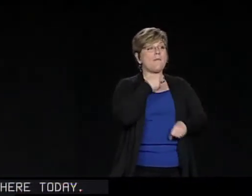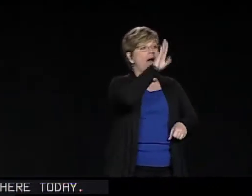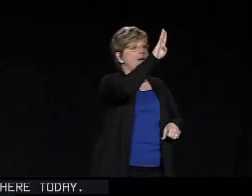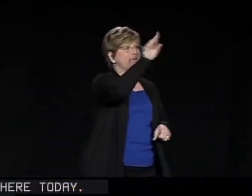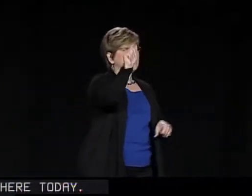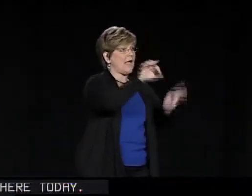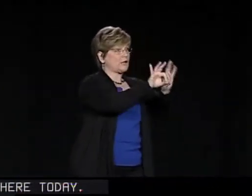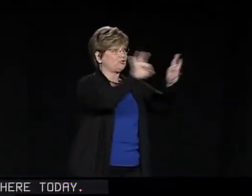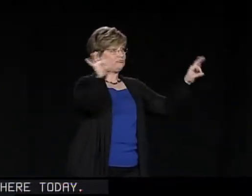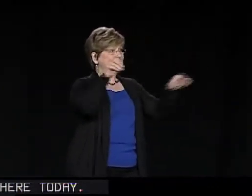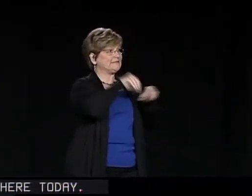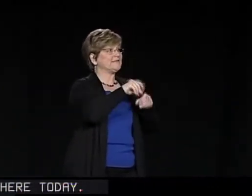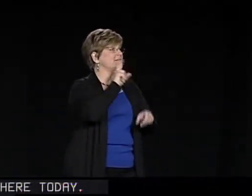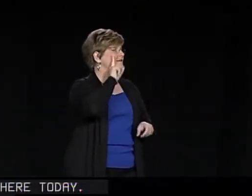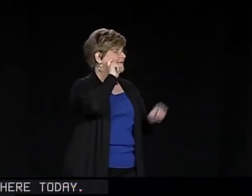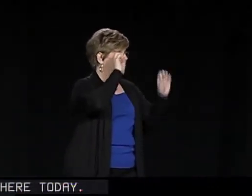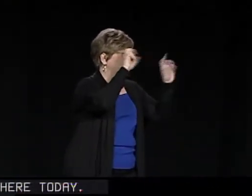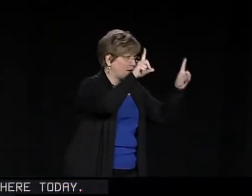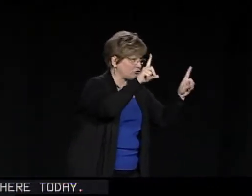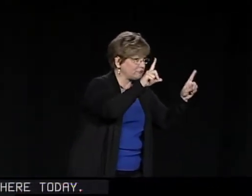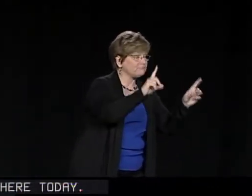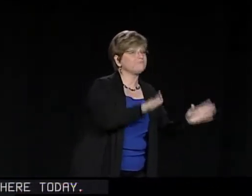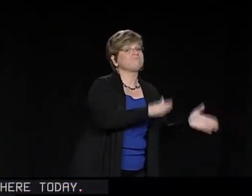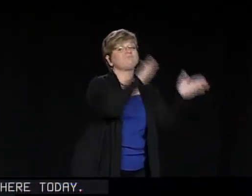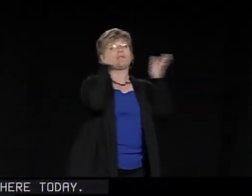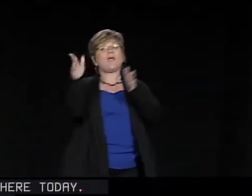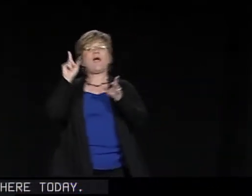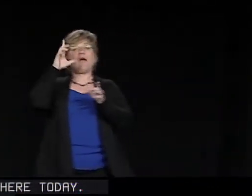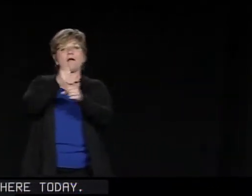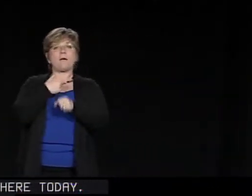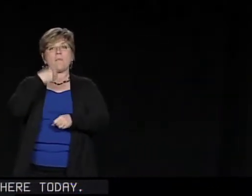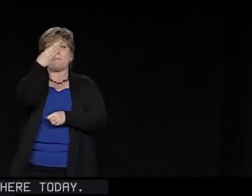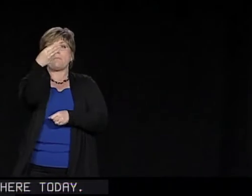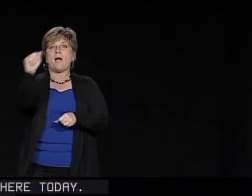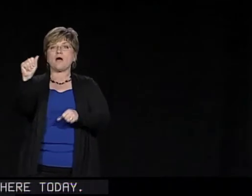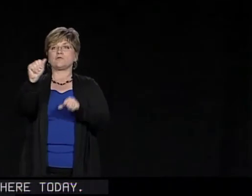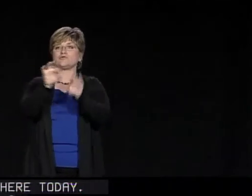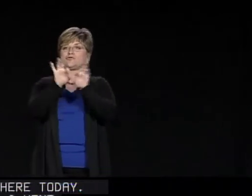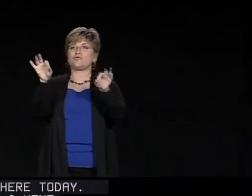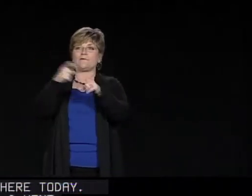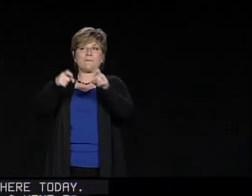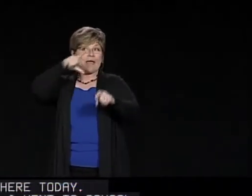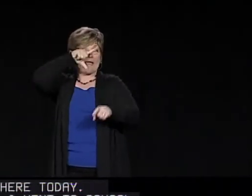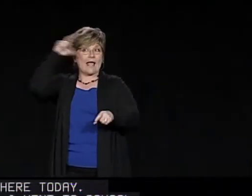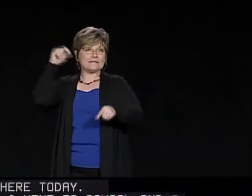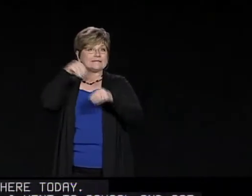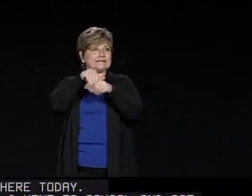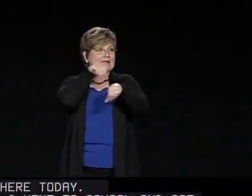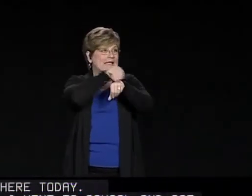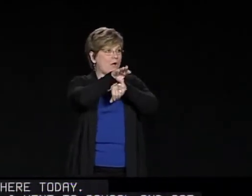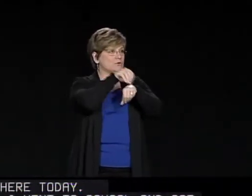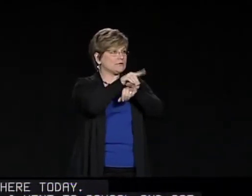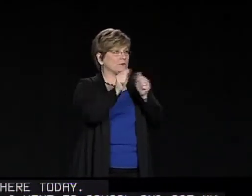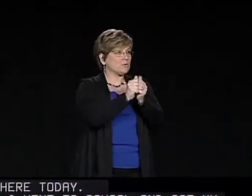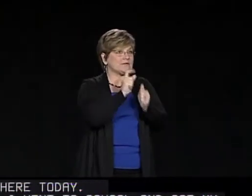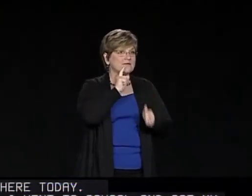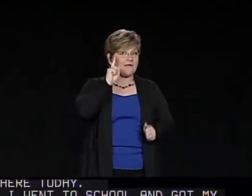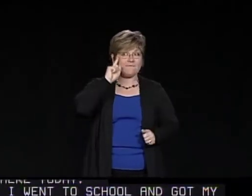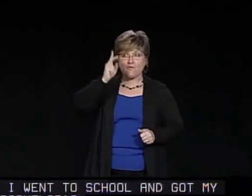I went to school and got my bachelor's degree in deaf education. I later got my master's degree from Gallaudet in counseling